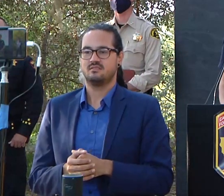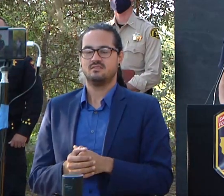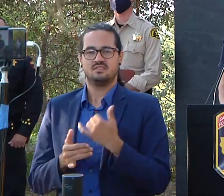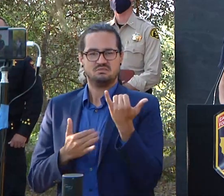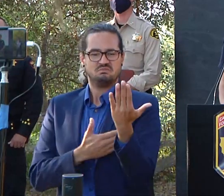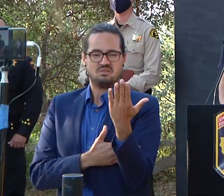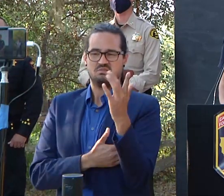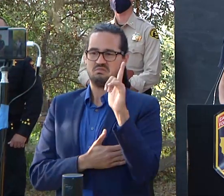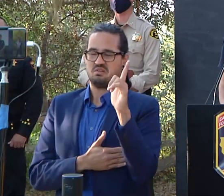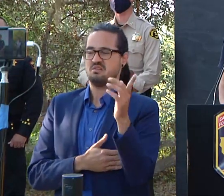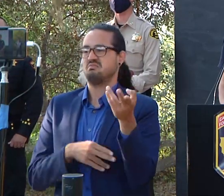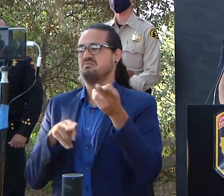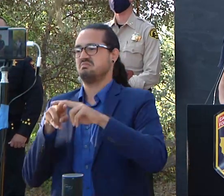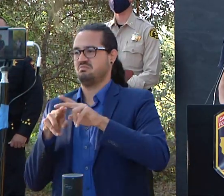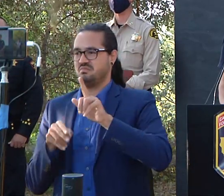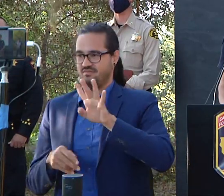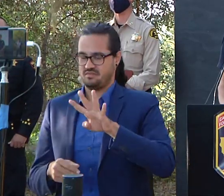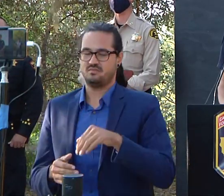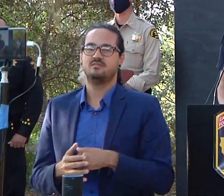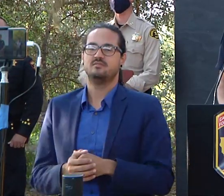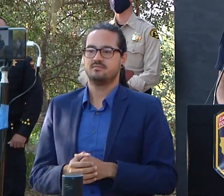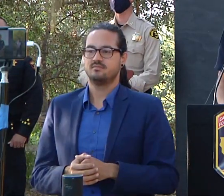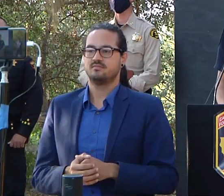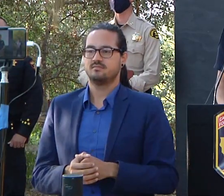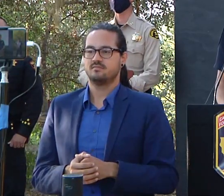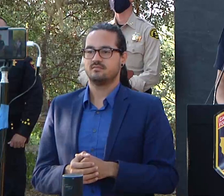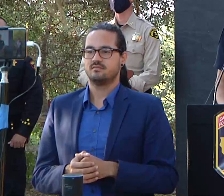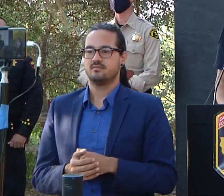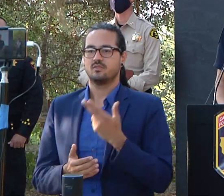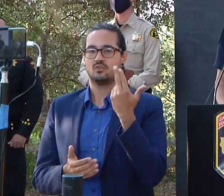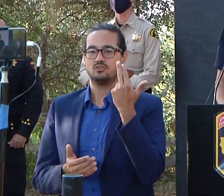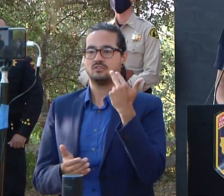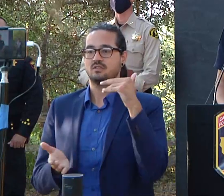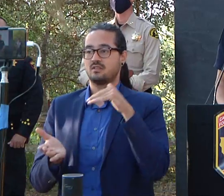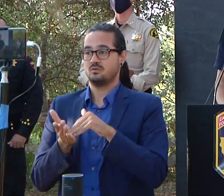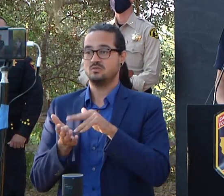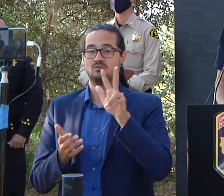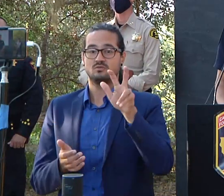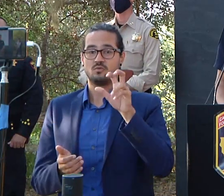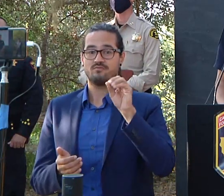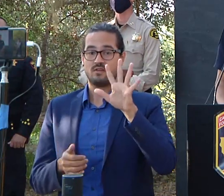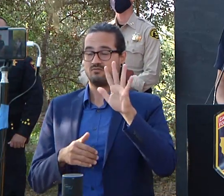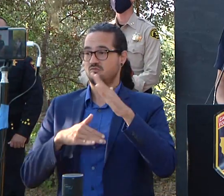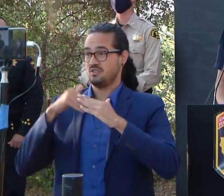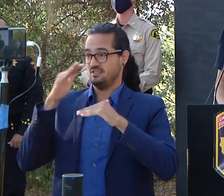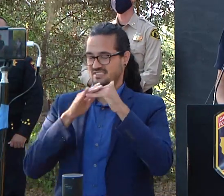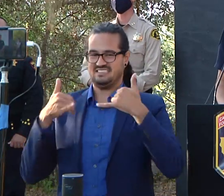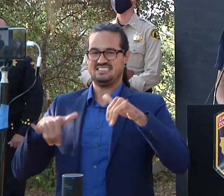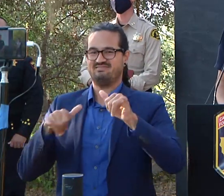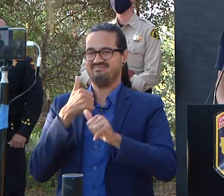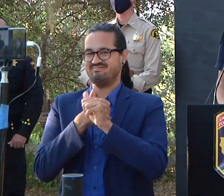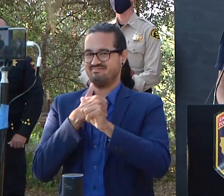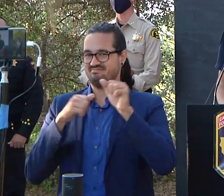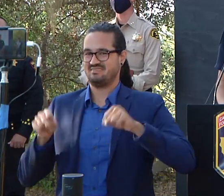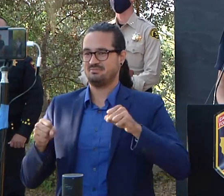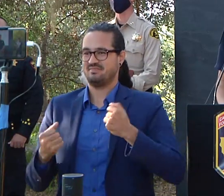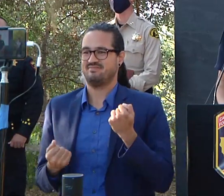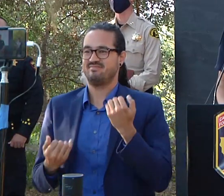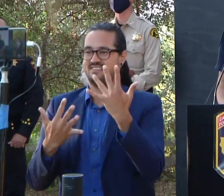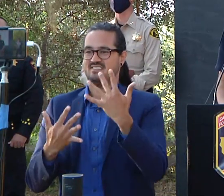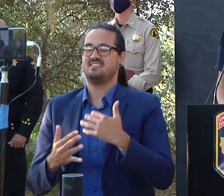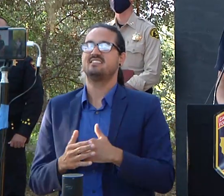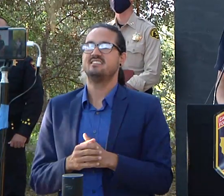305 structures that remain threatened this evening we can confirm that 746